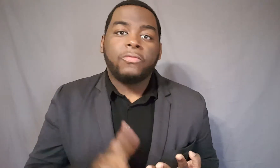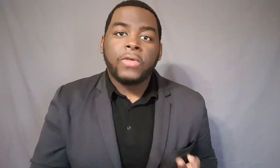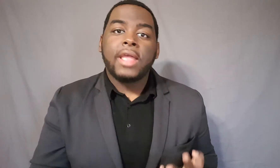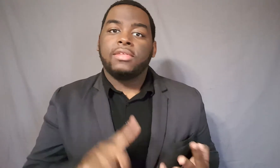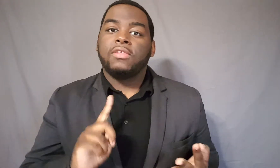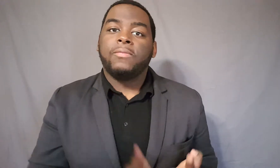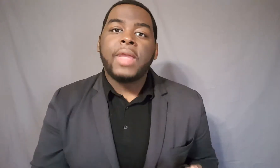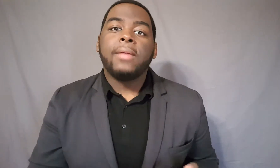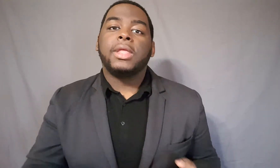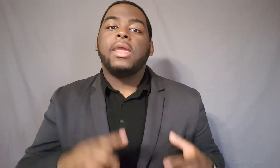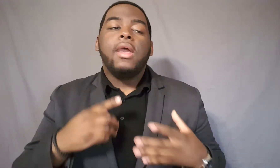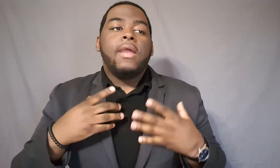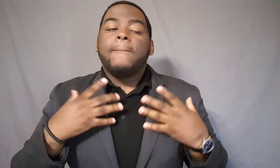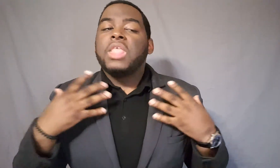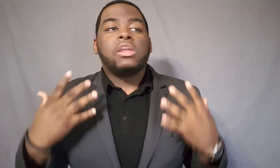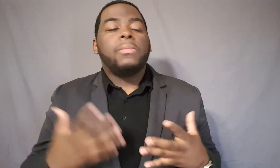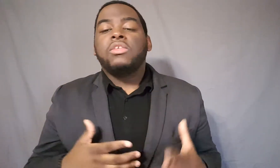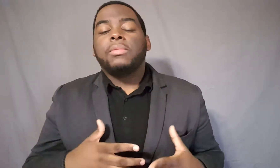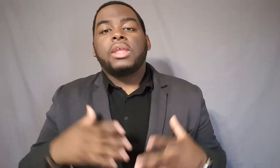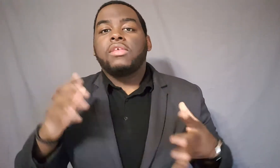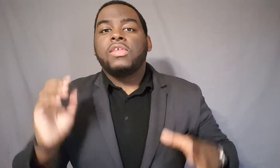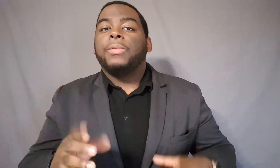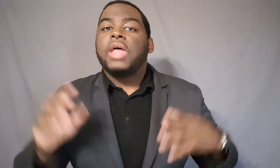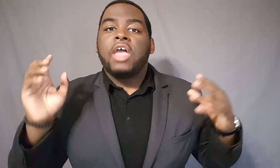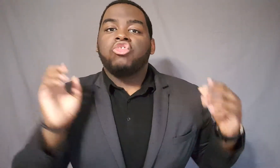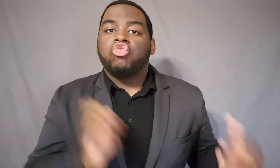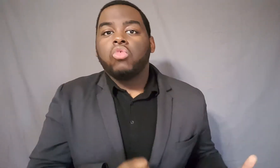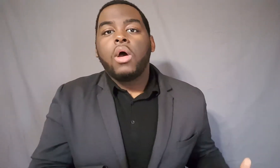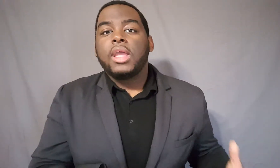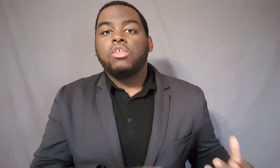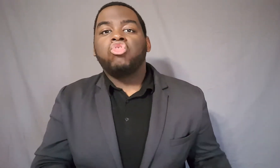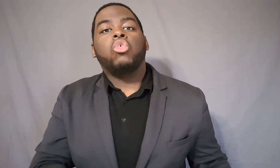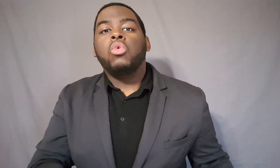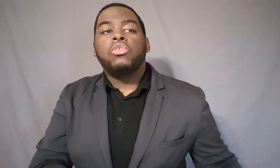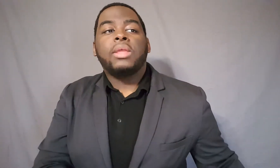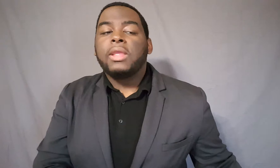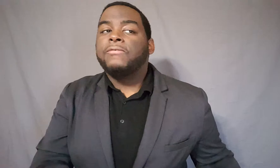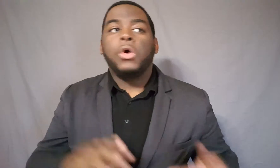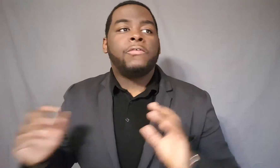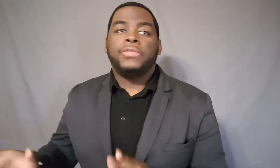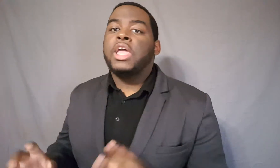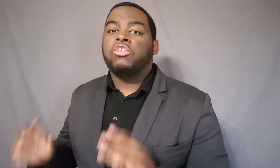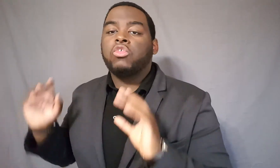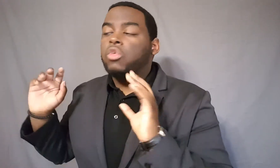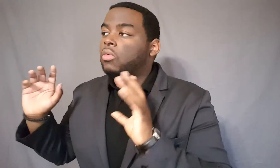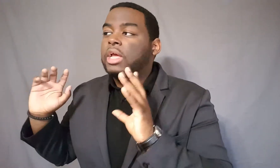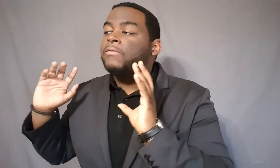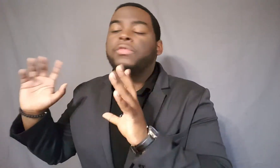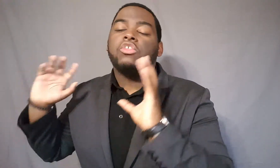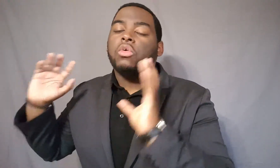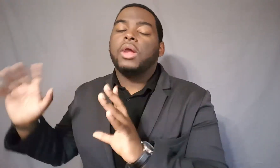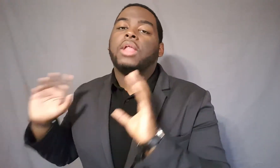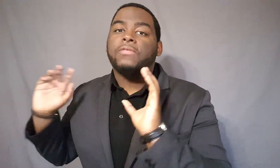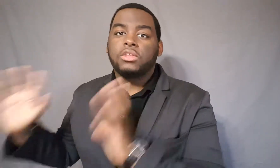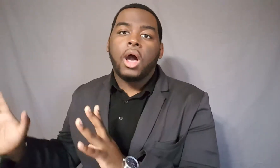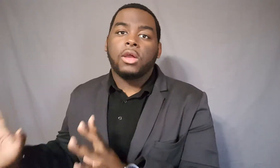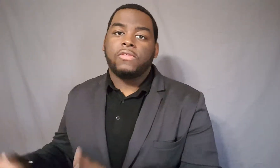friends, his family, it can be something as simple as drawing to something full-fledged, like a full-fledged career like photography.